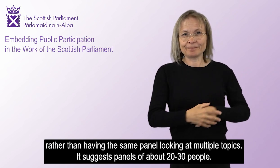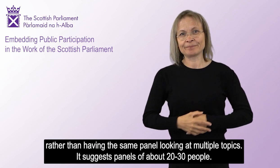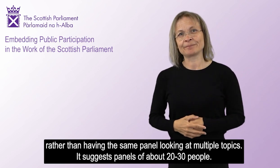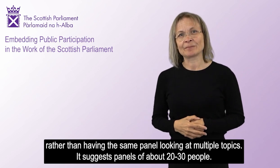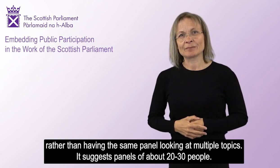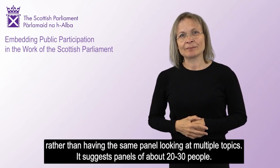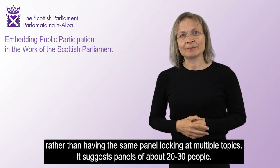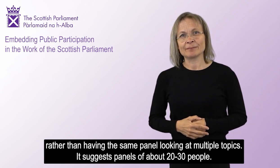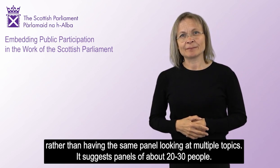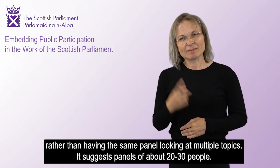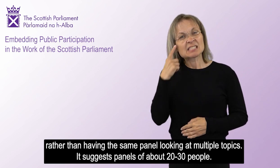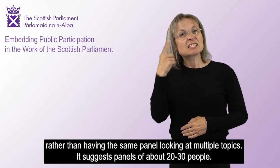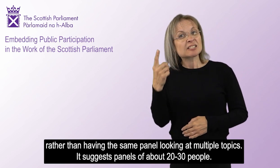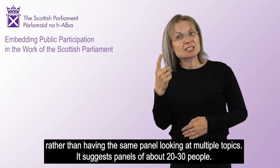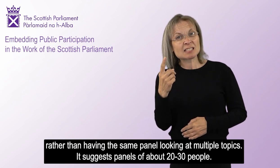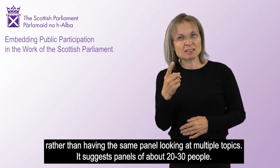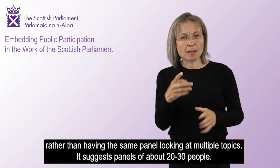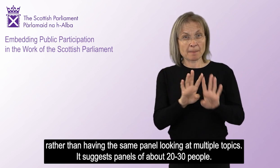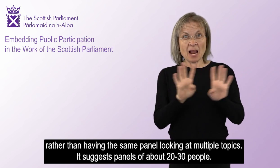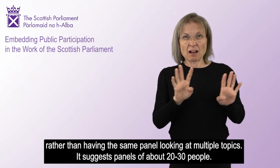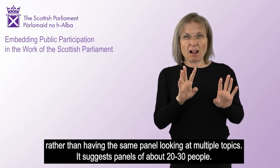It suggests panels of about 20 to 30 people.